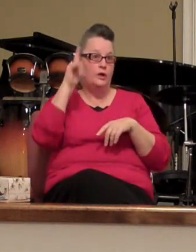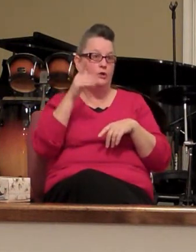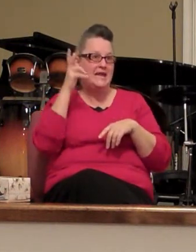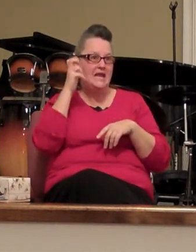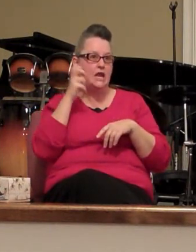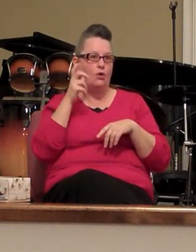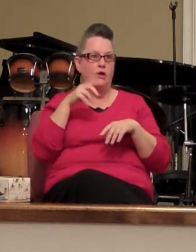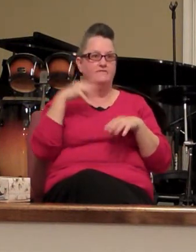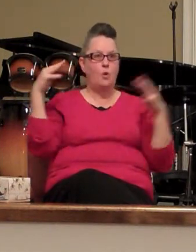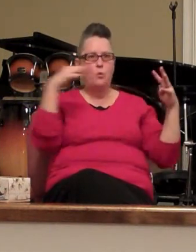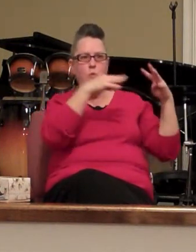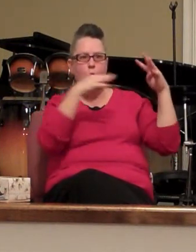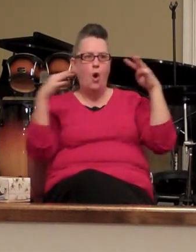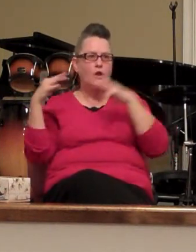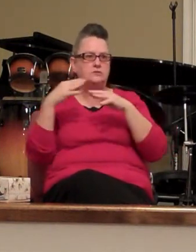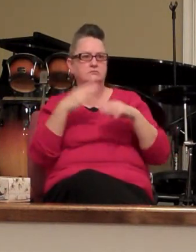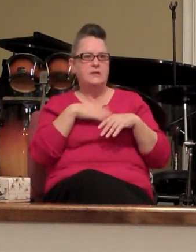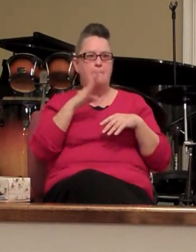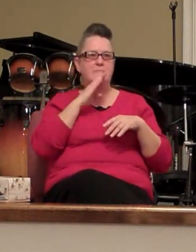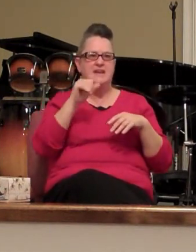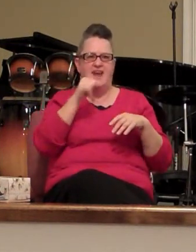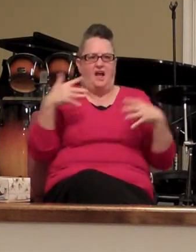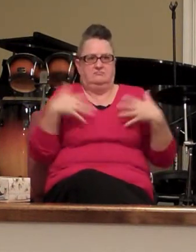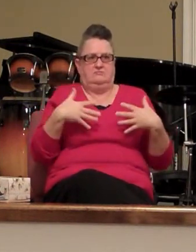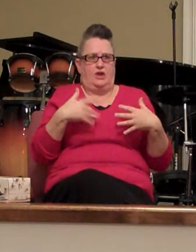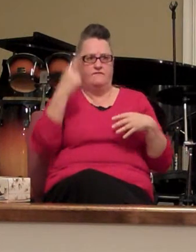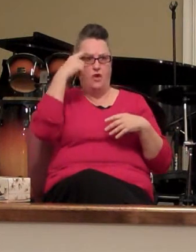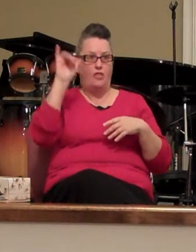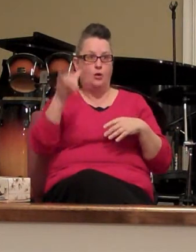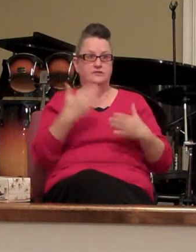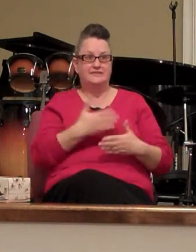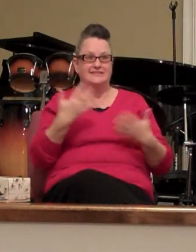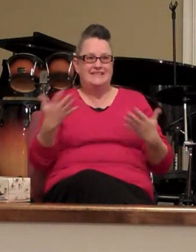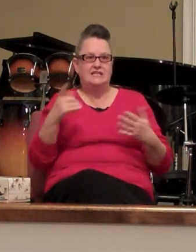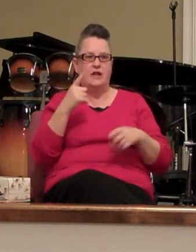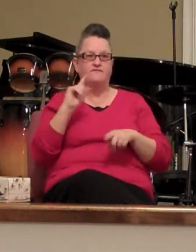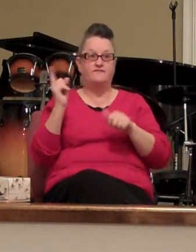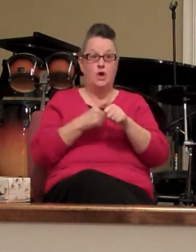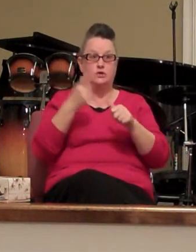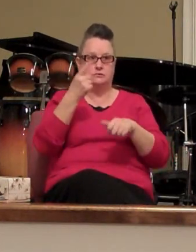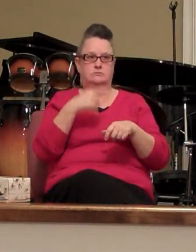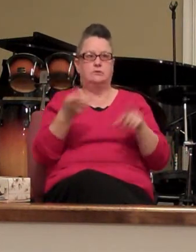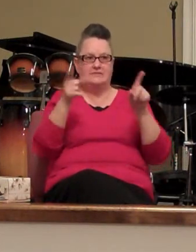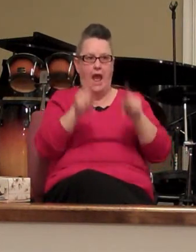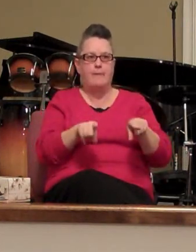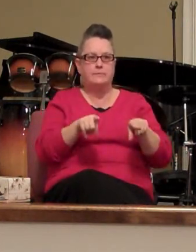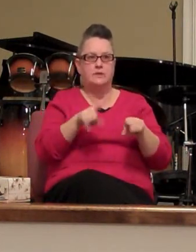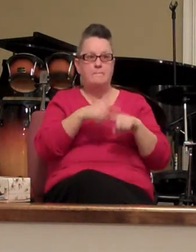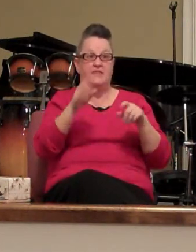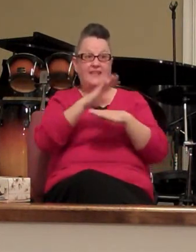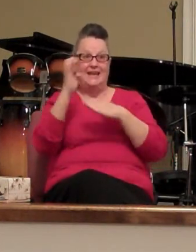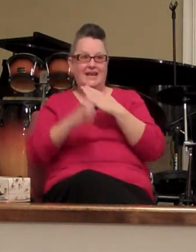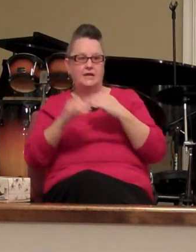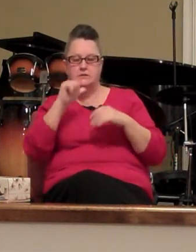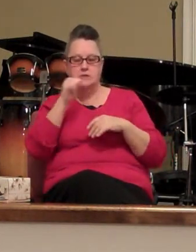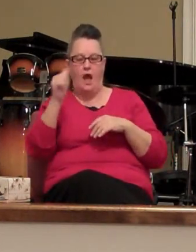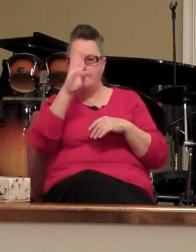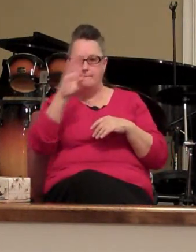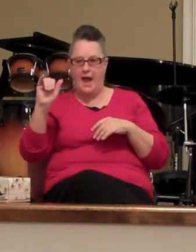and commotions be not terrified for these things must first come to pass but the end is not by and by then